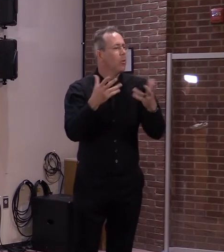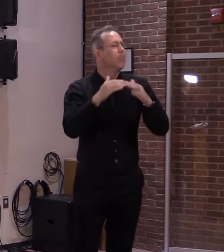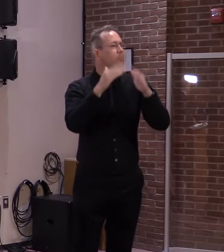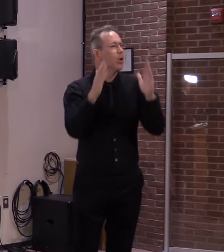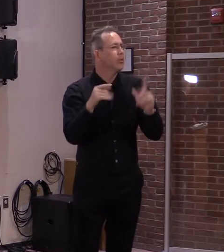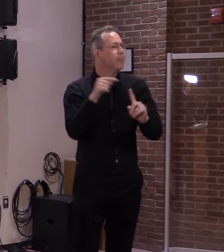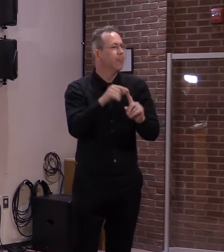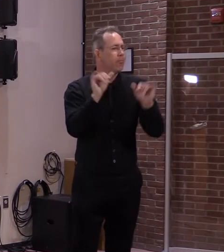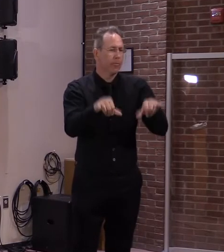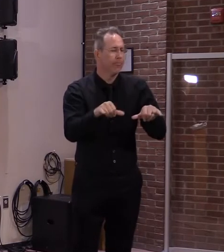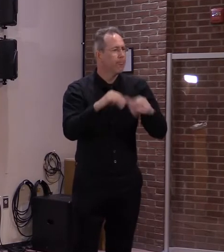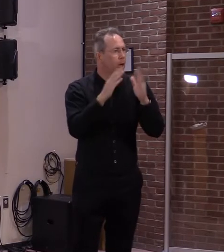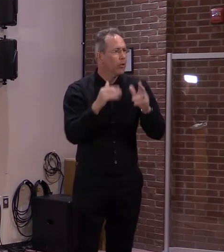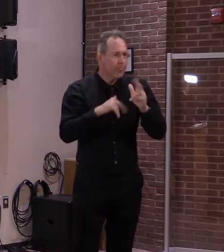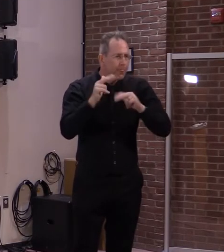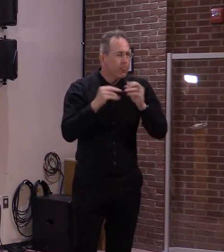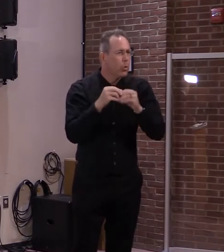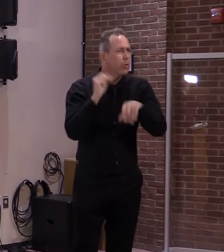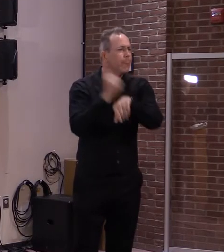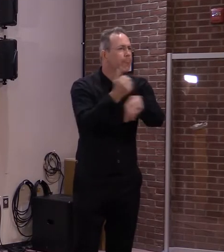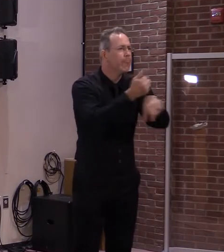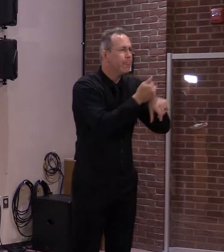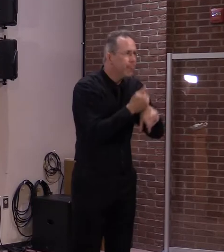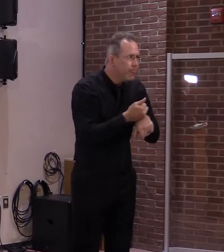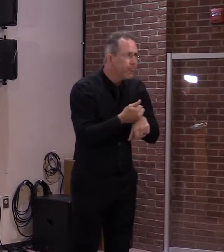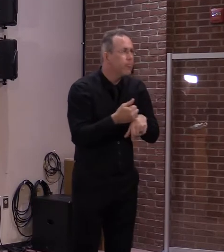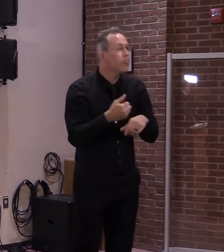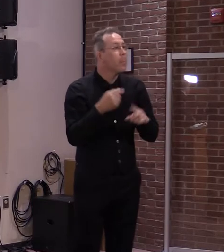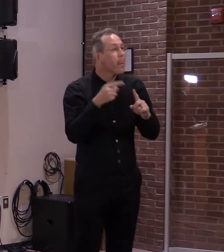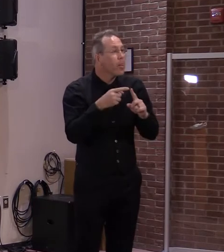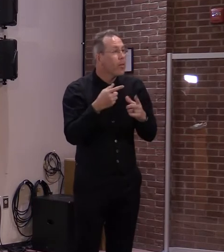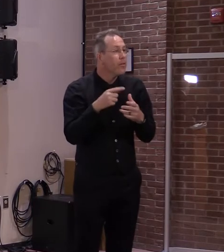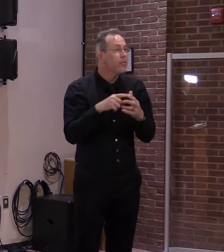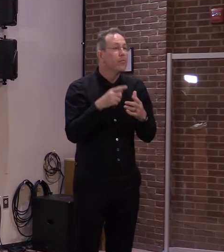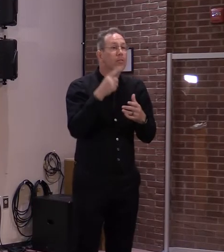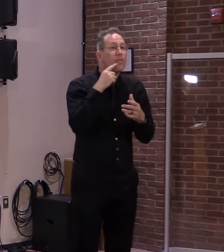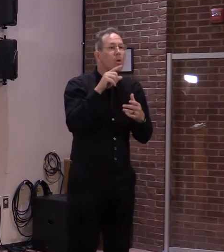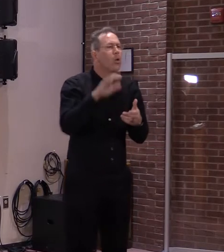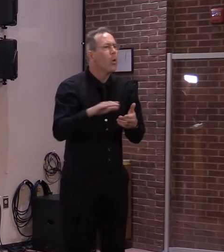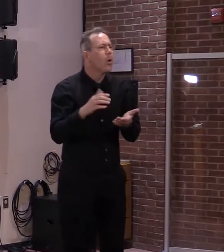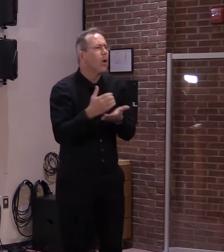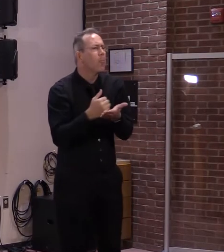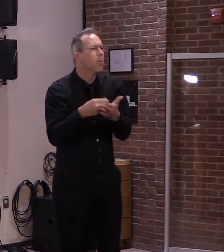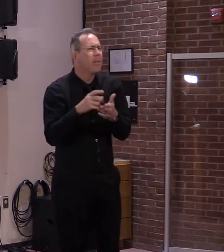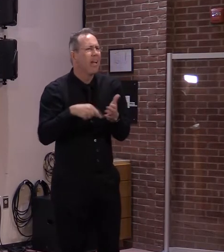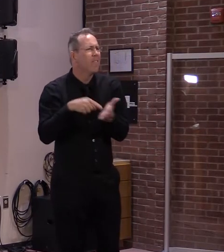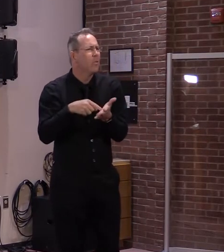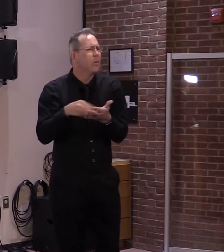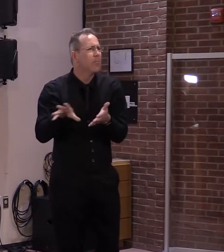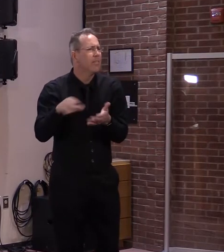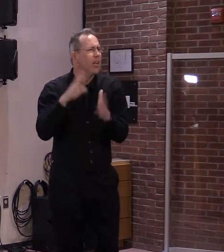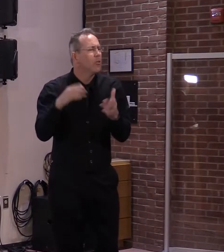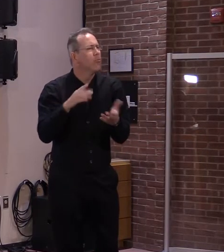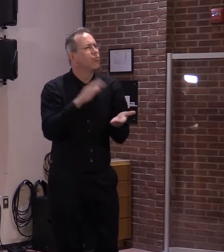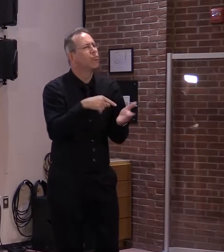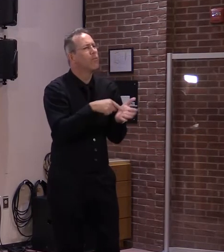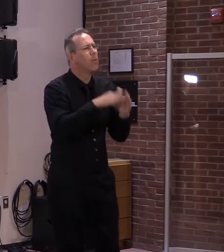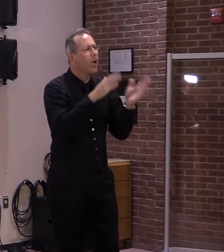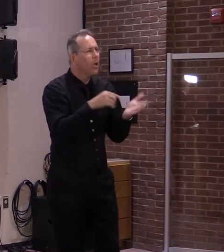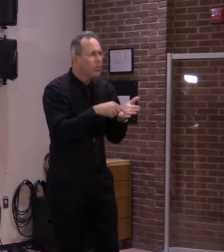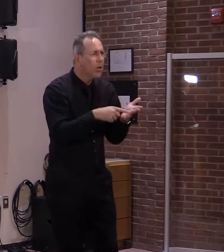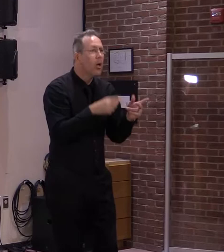those with very low incomes as well as those in the in the workforce and to free up some of the other